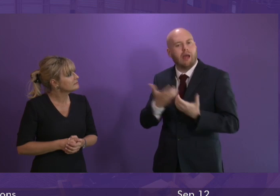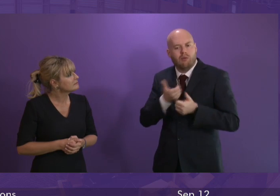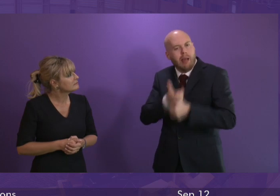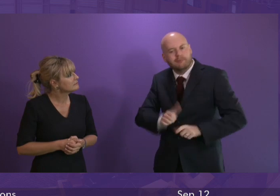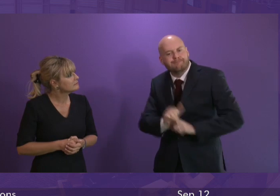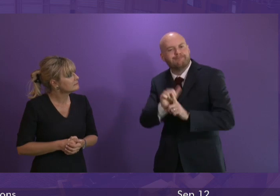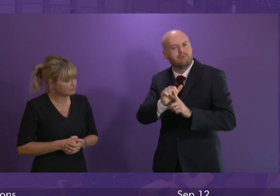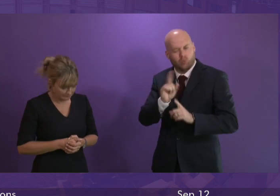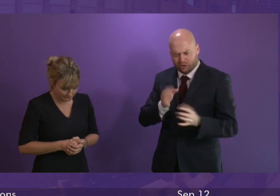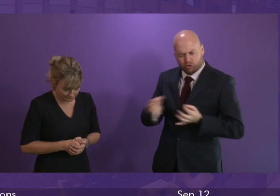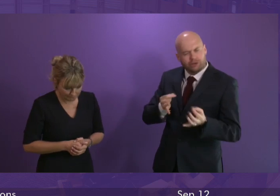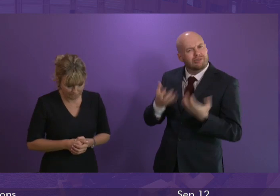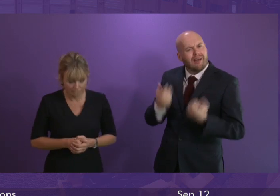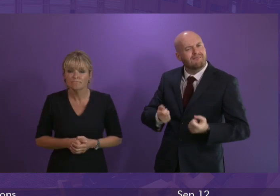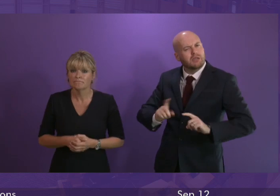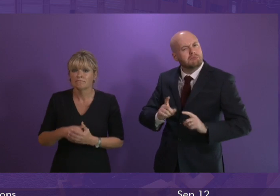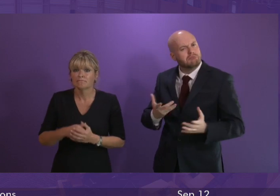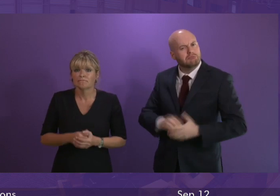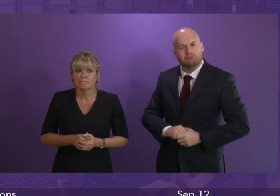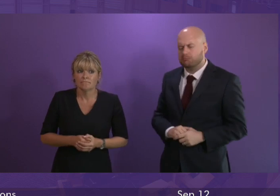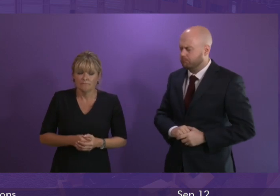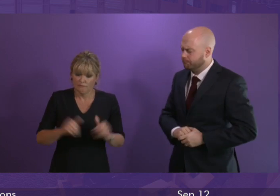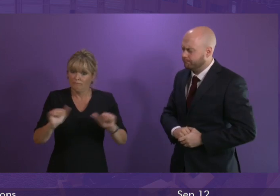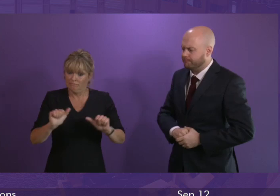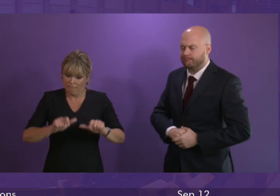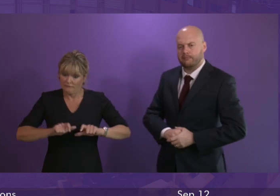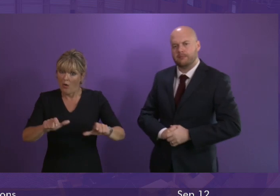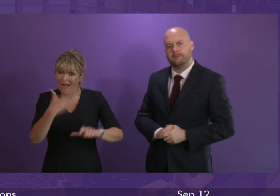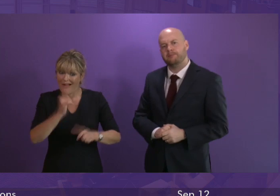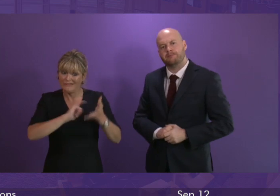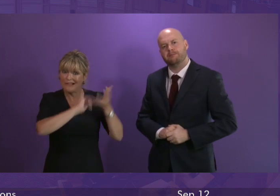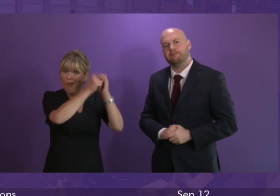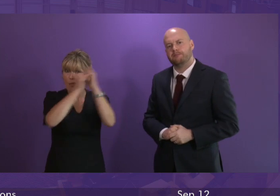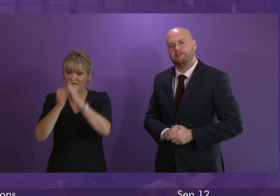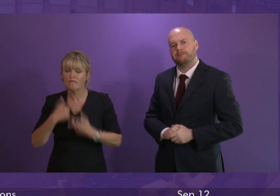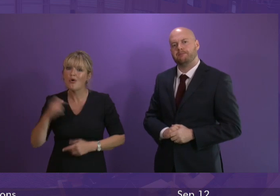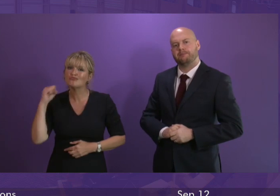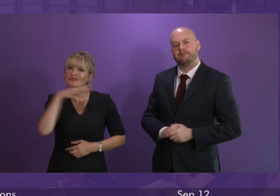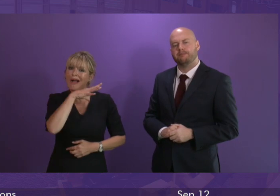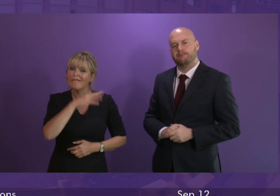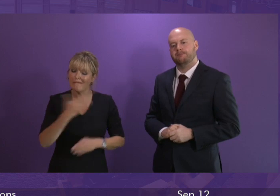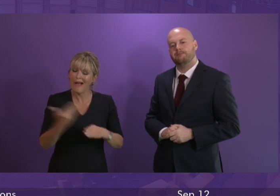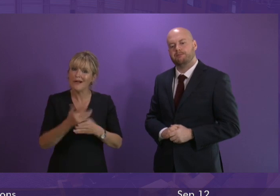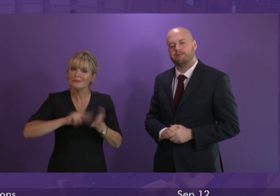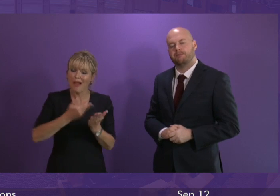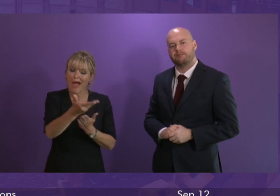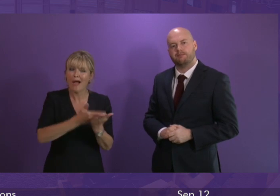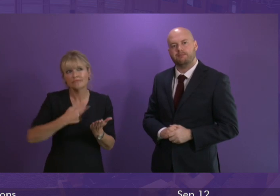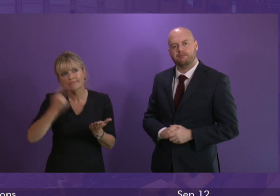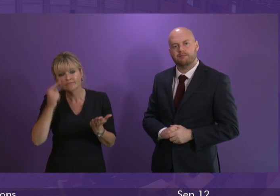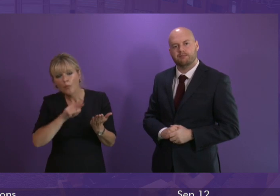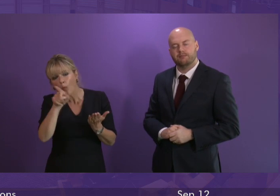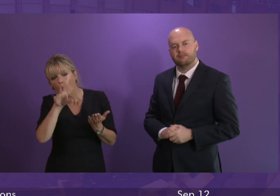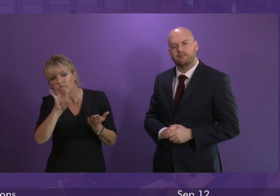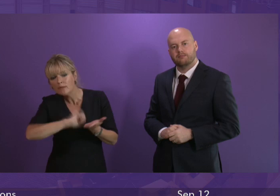strategy first minister we're currently engaging with stakeholders on the draft action plan with a view to publishing the finalised plan in